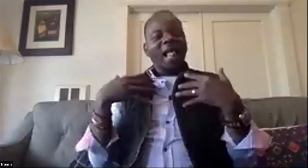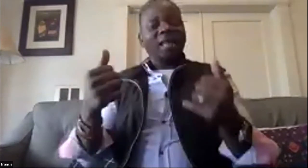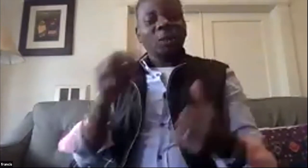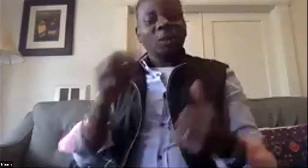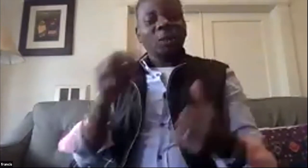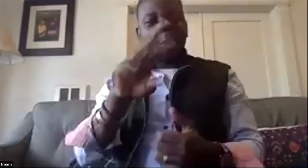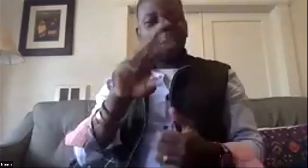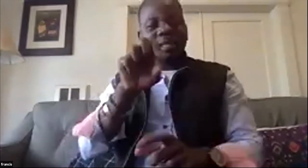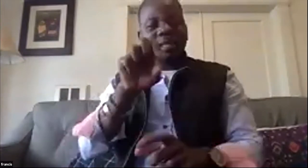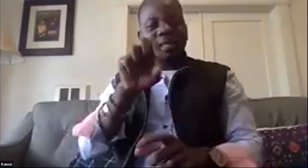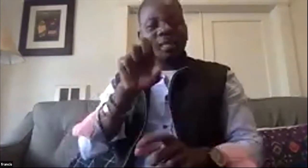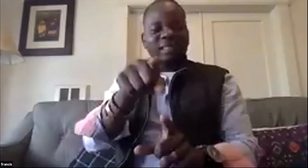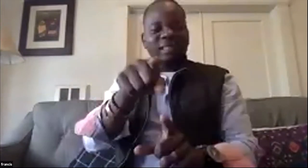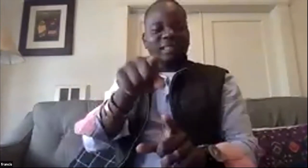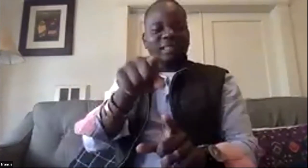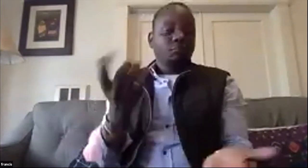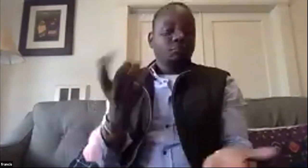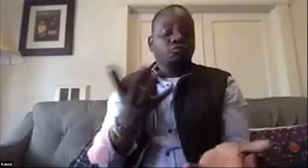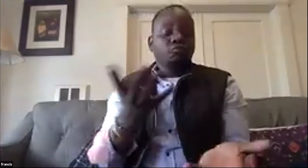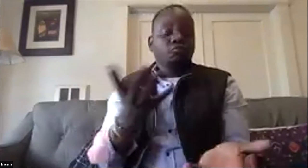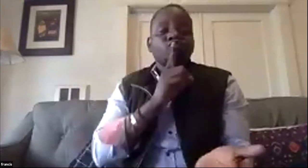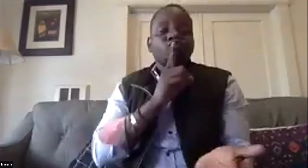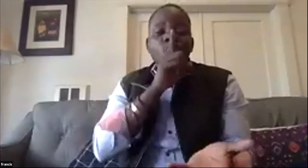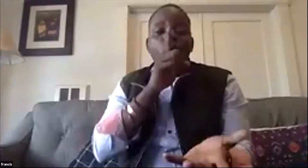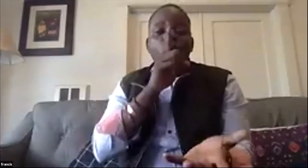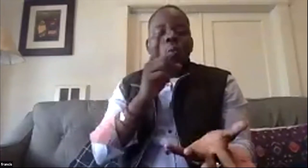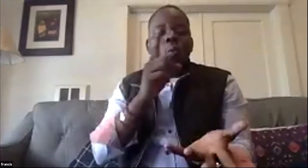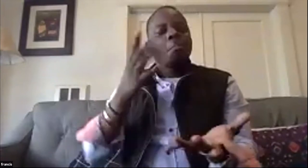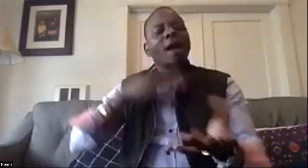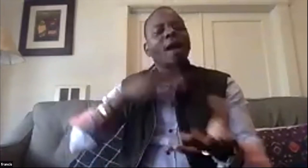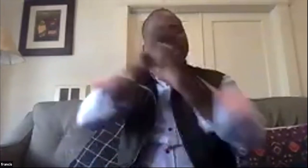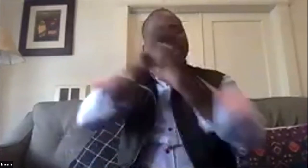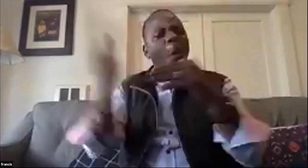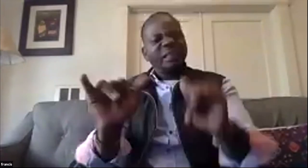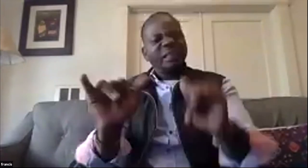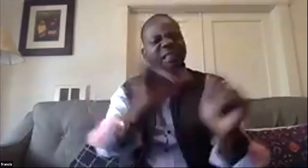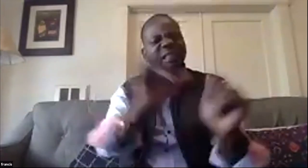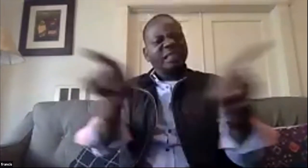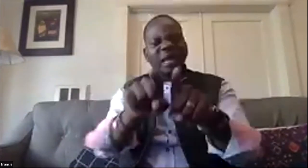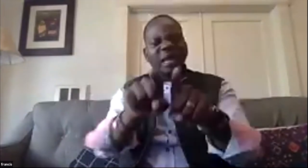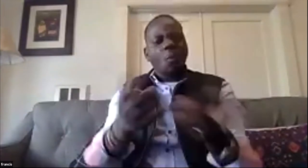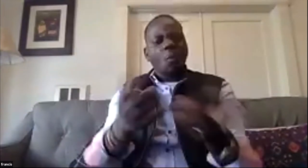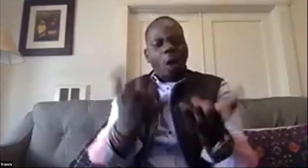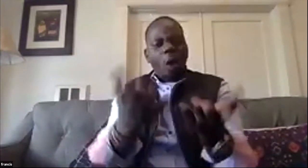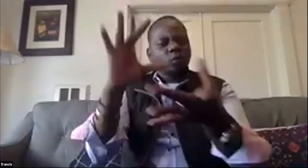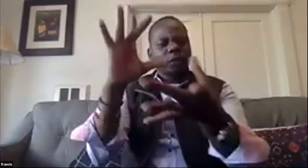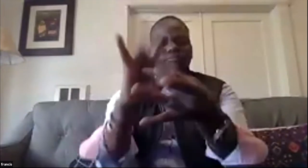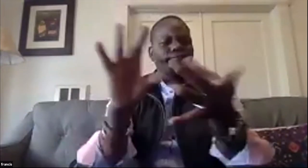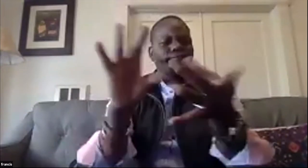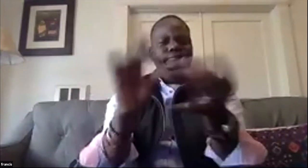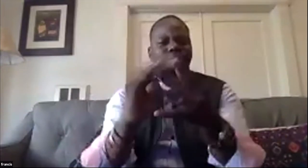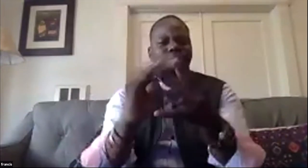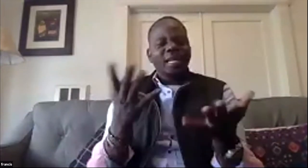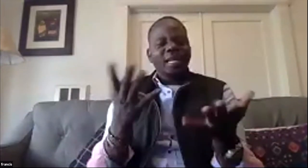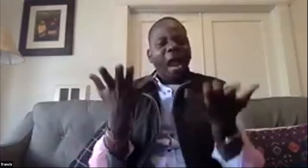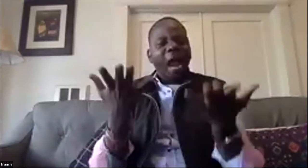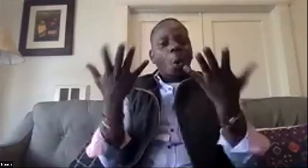likes your idea of renaming instead of calling it a hospital health and wellness is really how we think